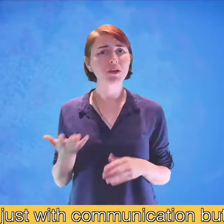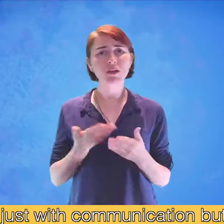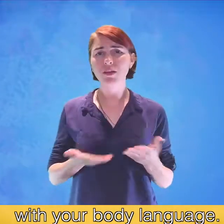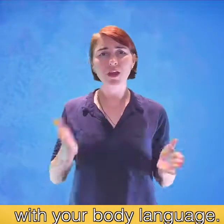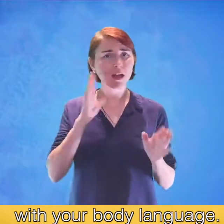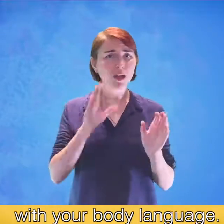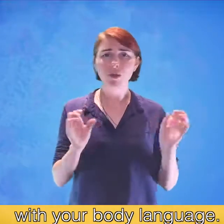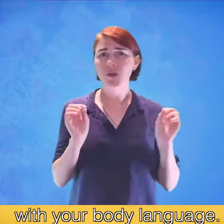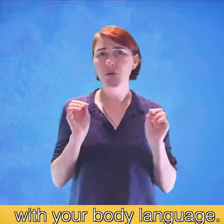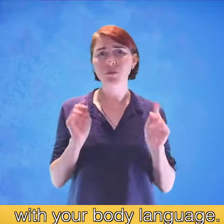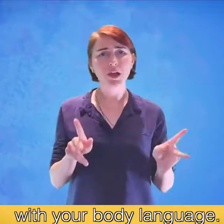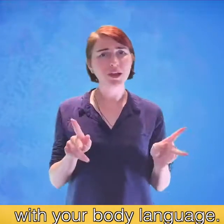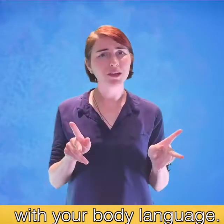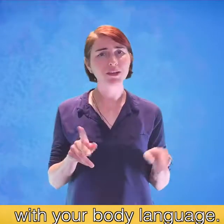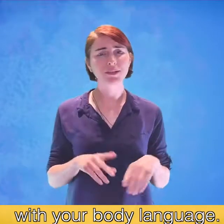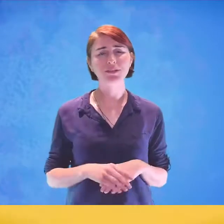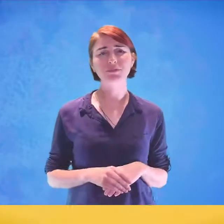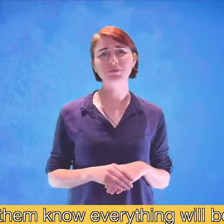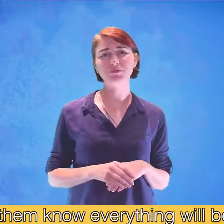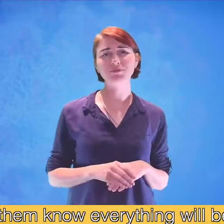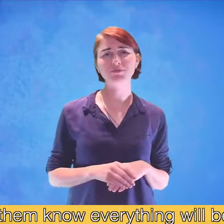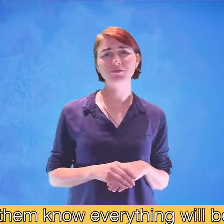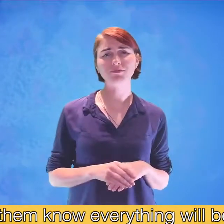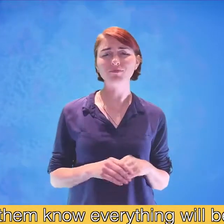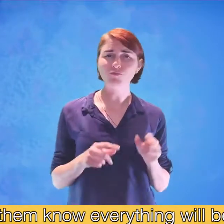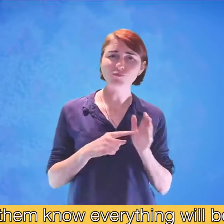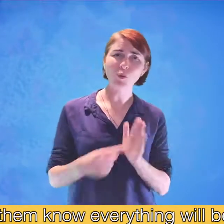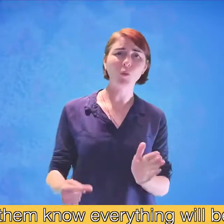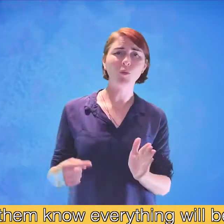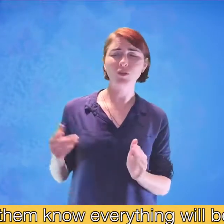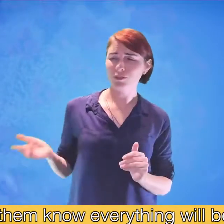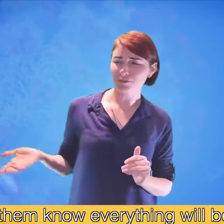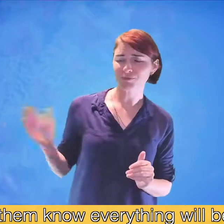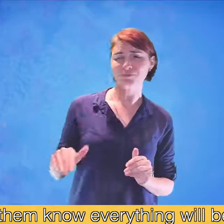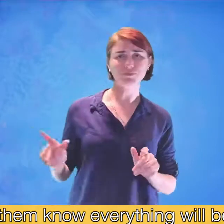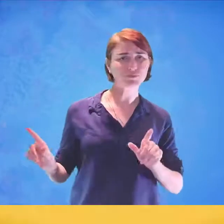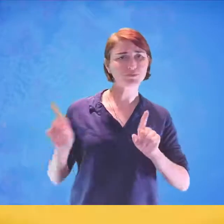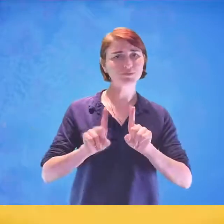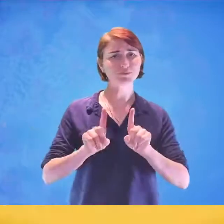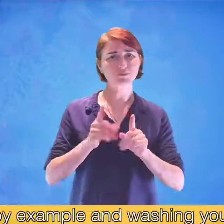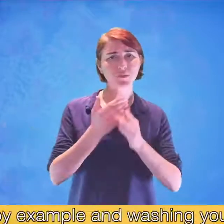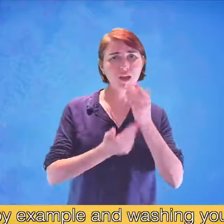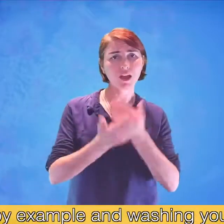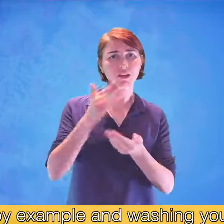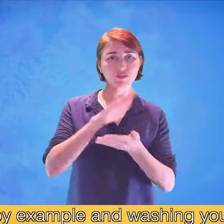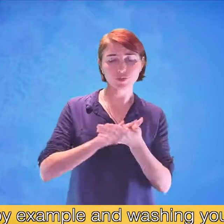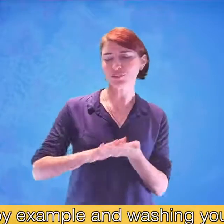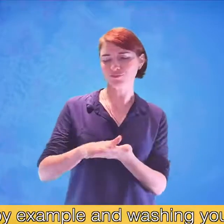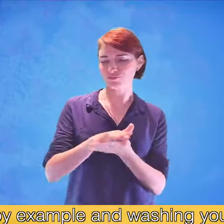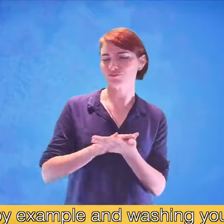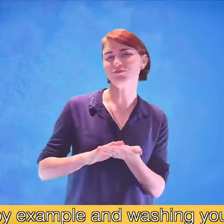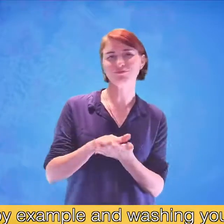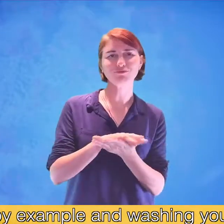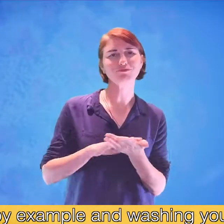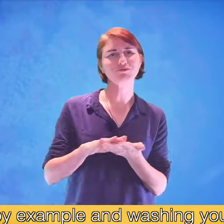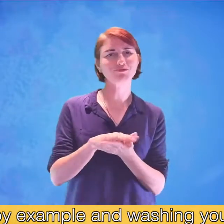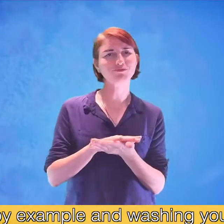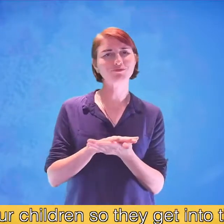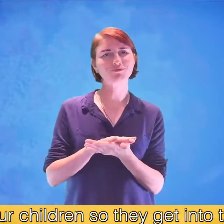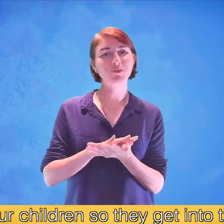also with your body language. Let them know everything will be okay. Lead by example and washing your hands with your